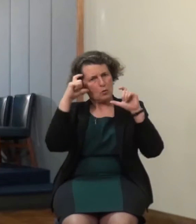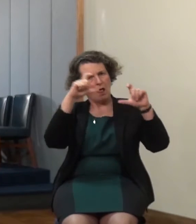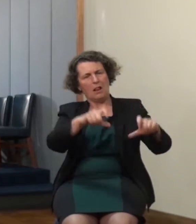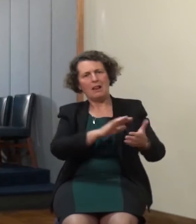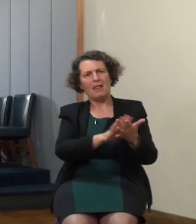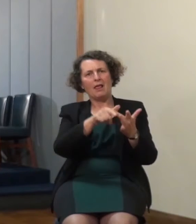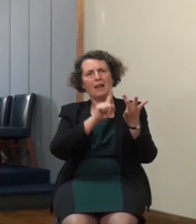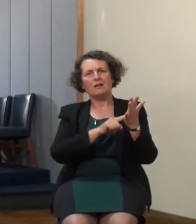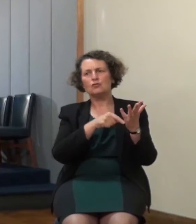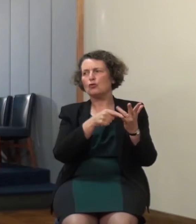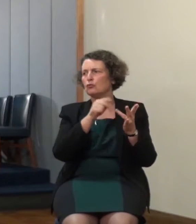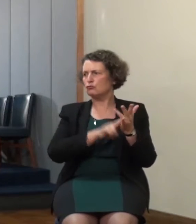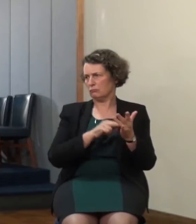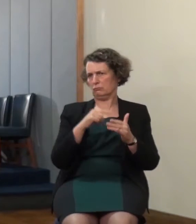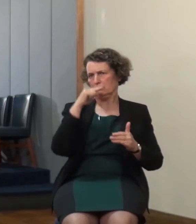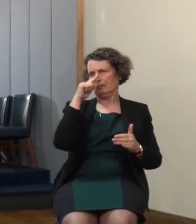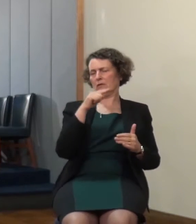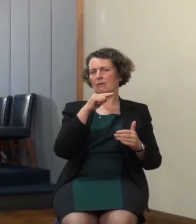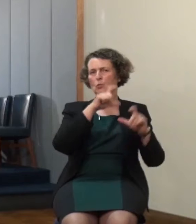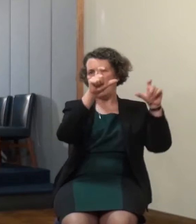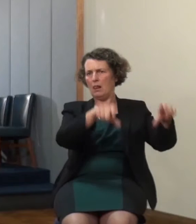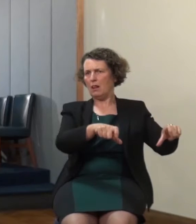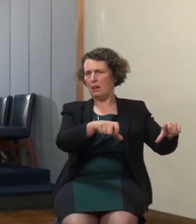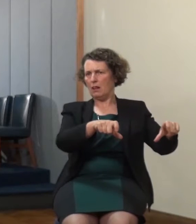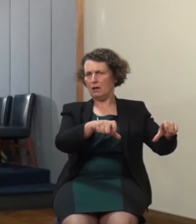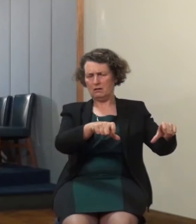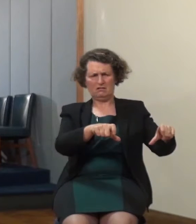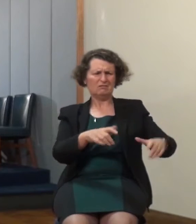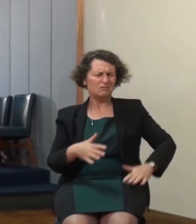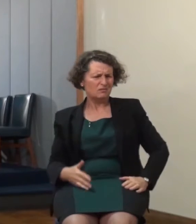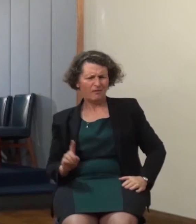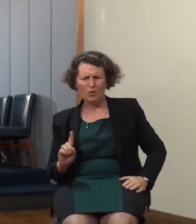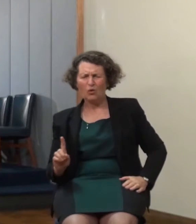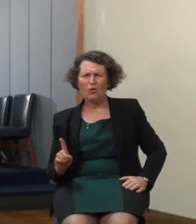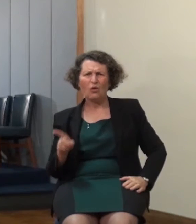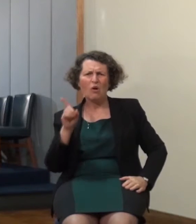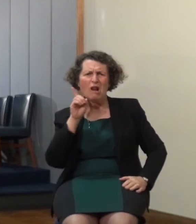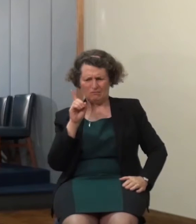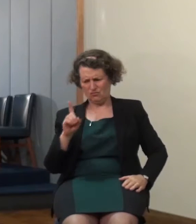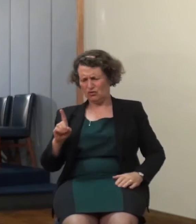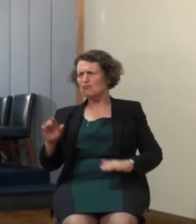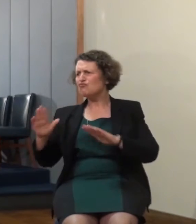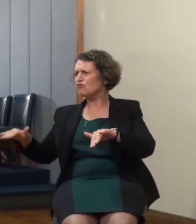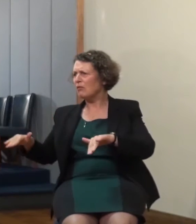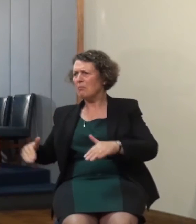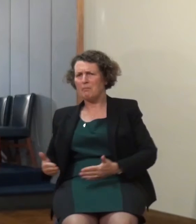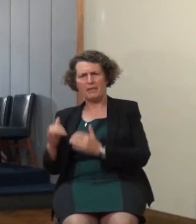50th birthday party at the Hilton Hotel thousands of pounds spent and everybody under